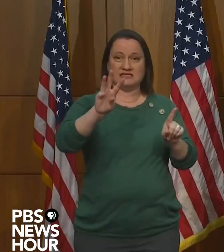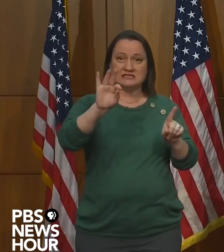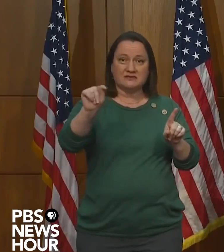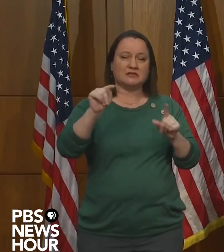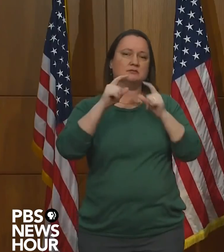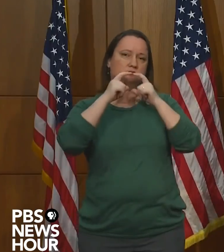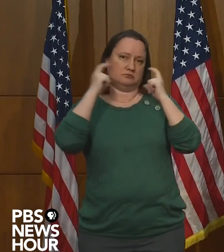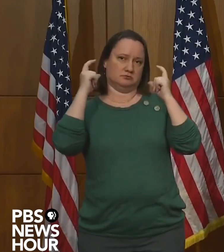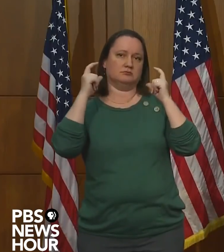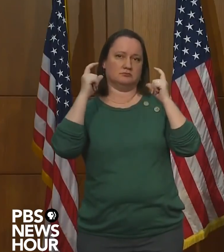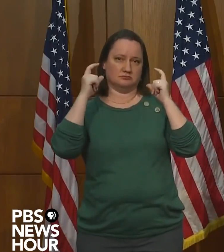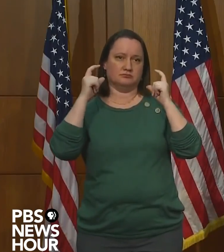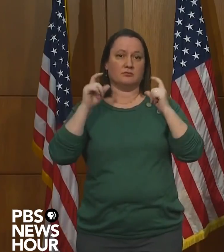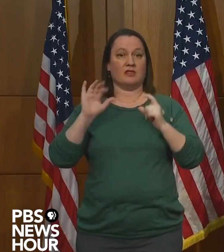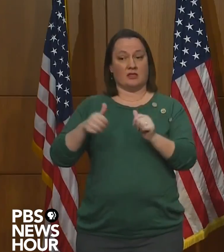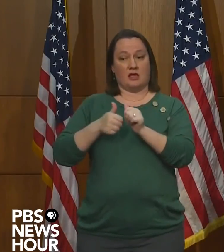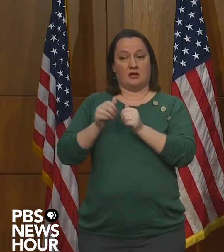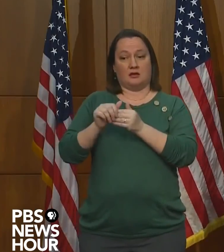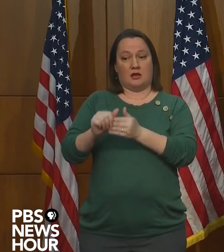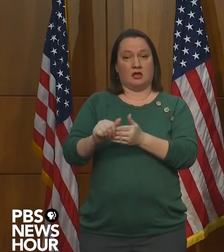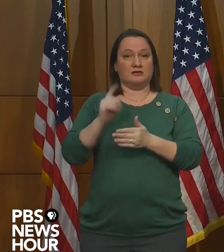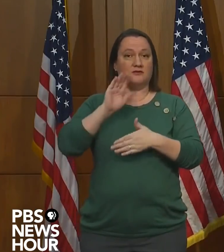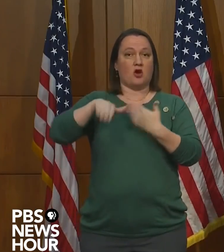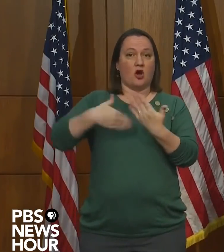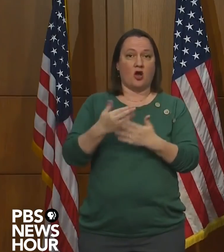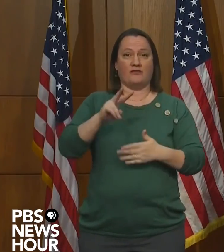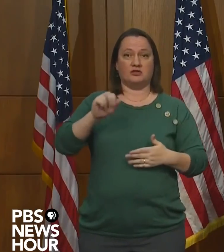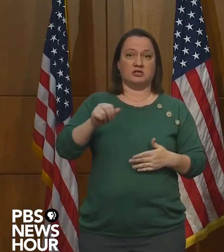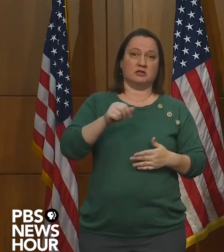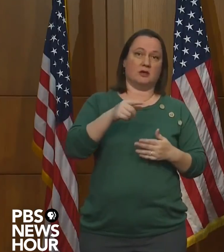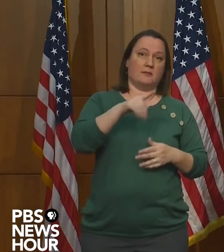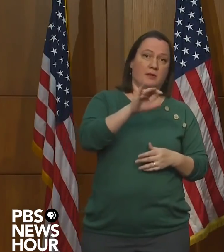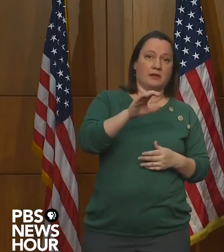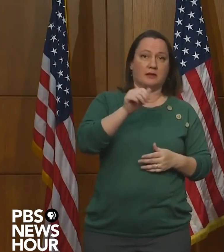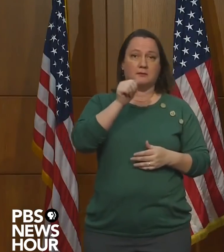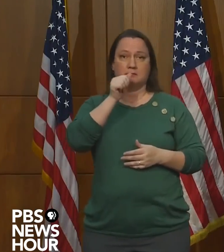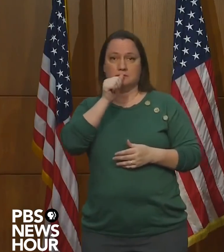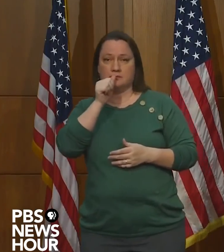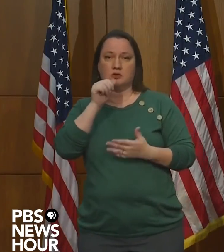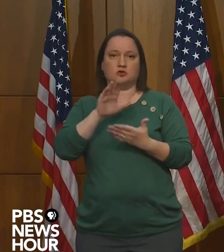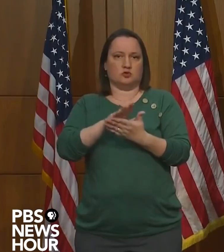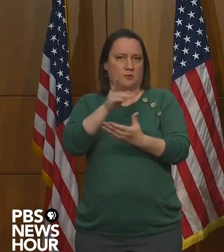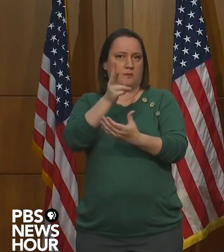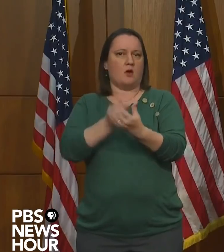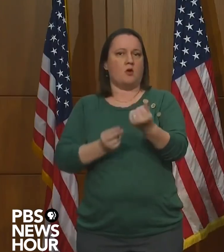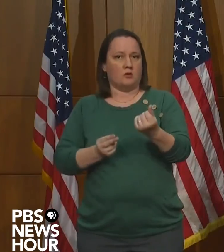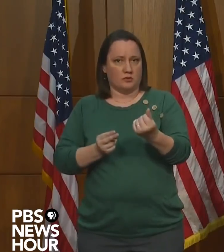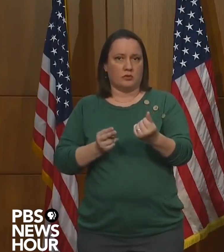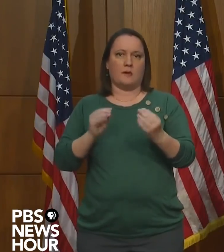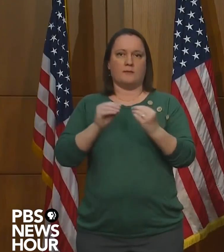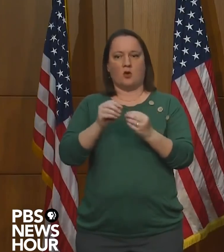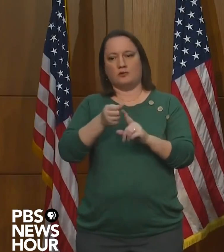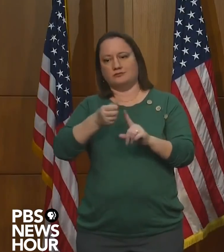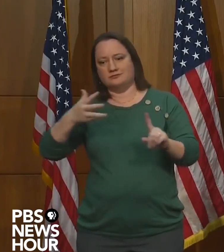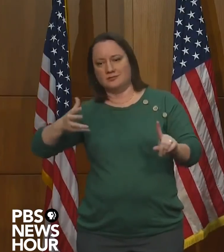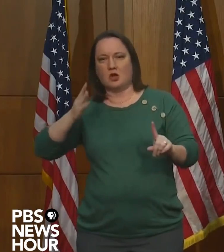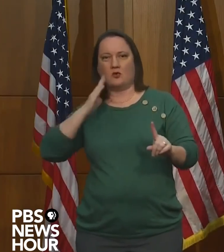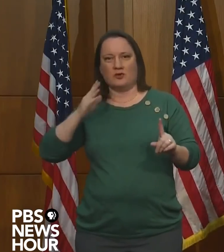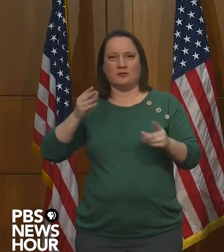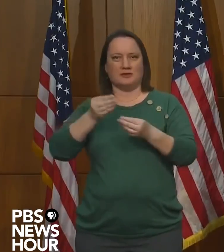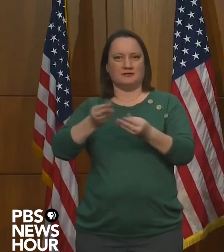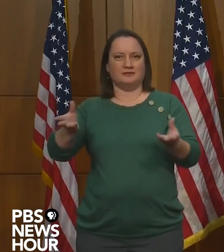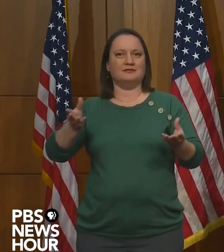this guidance applies to all of Virginia's public and private schools. More detail will be available in the coming days. I will share